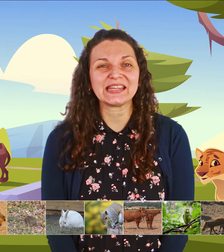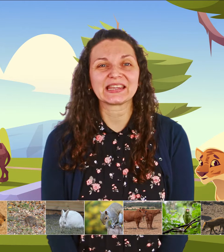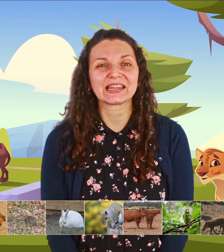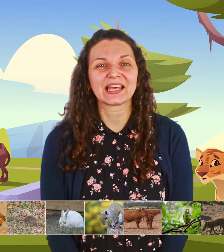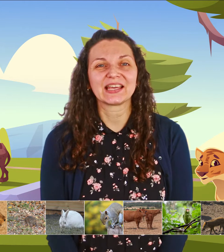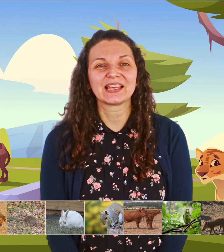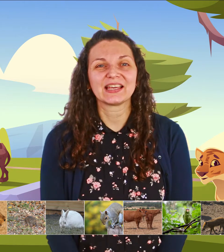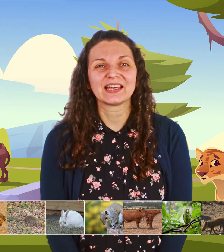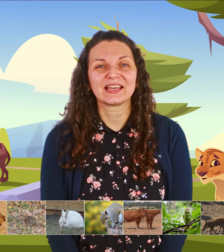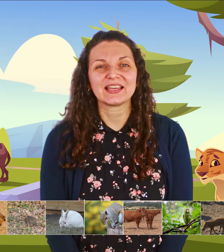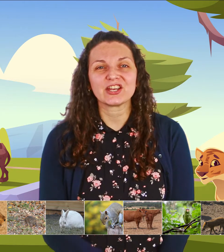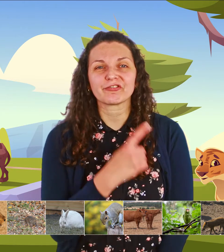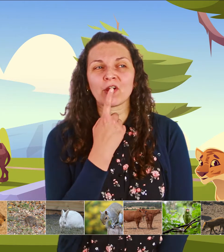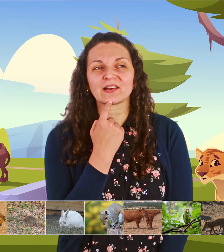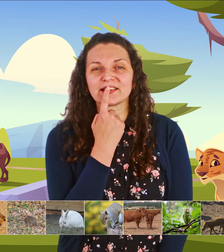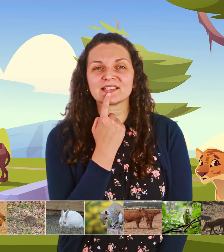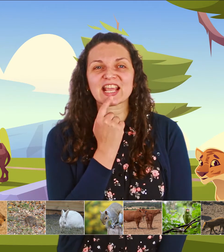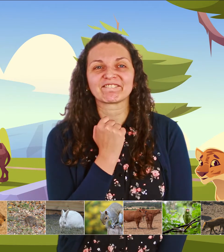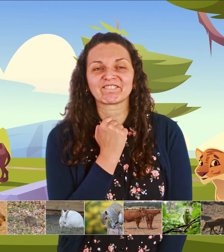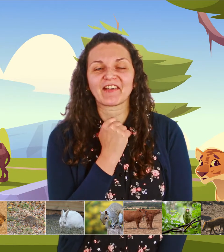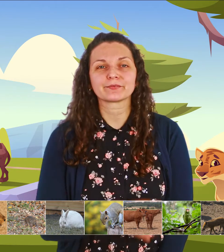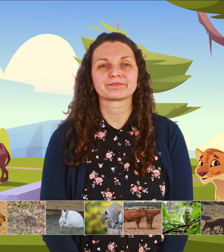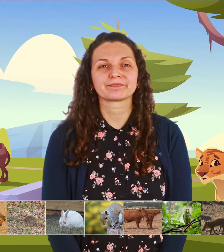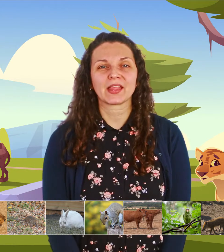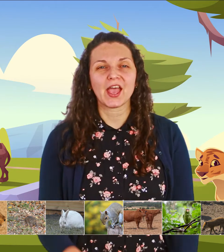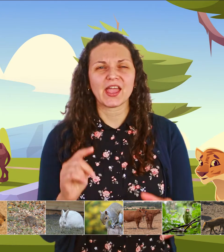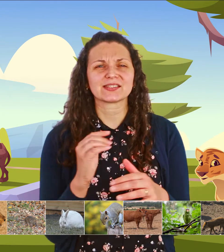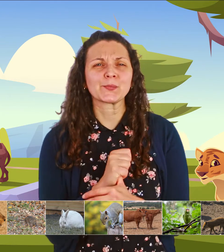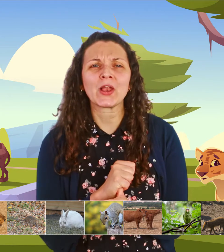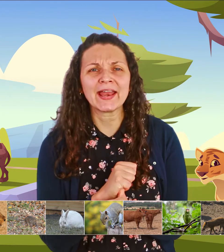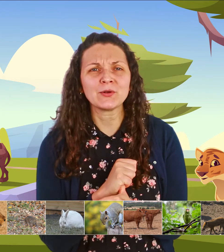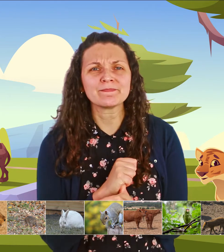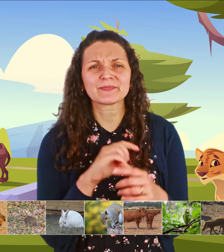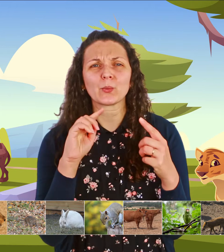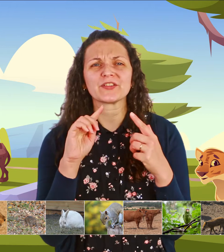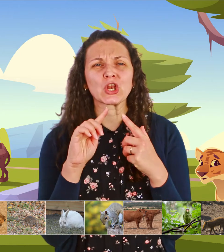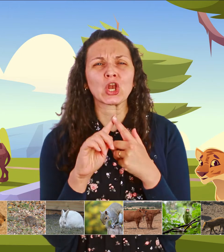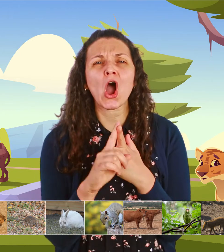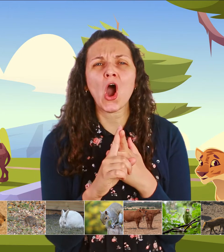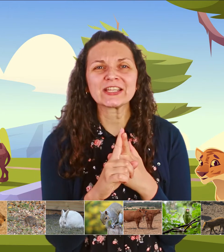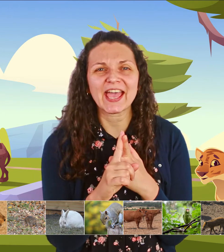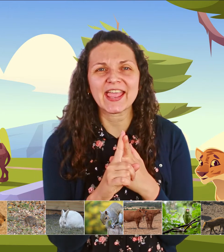in the front like this a small animal with a long tail